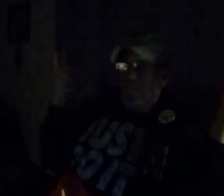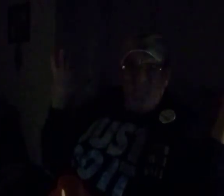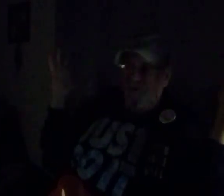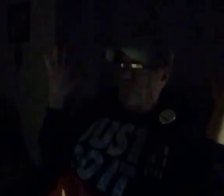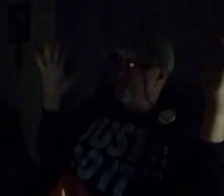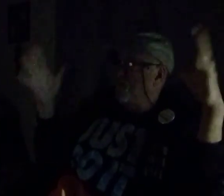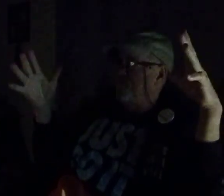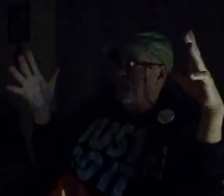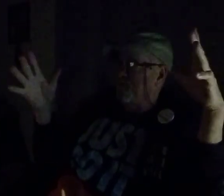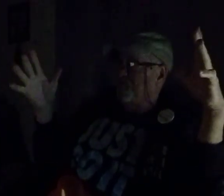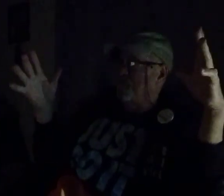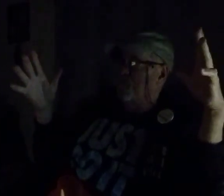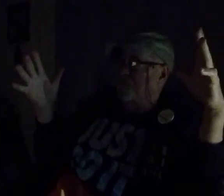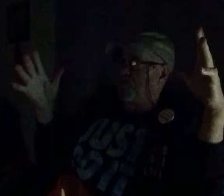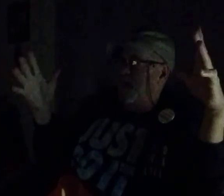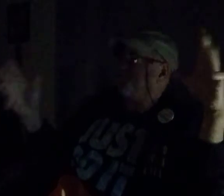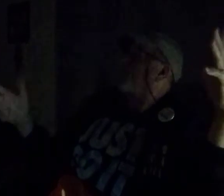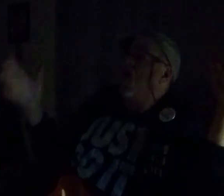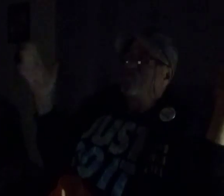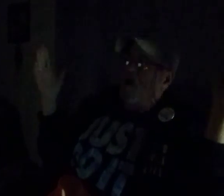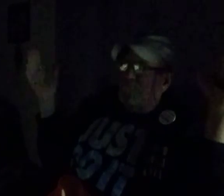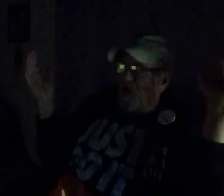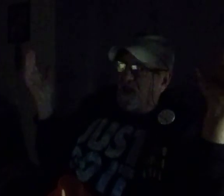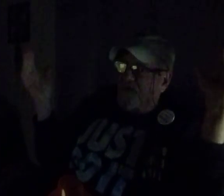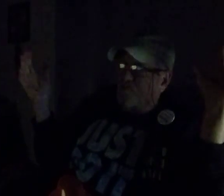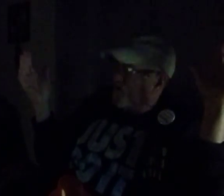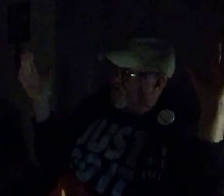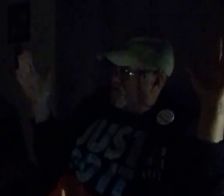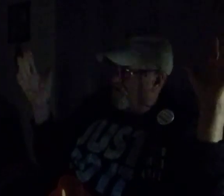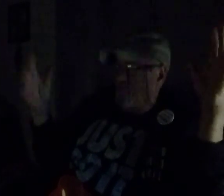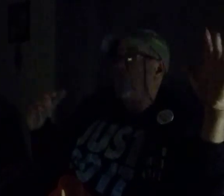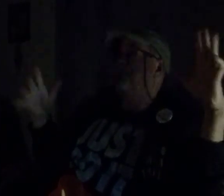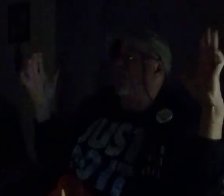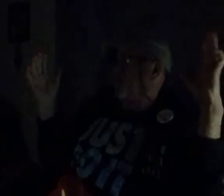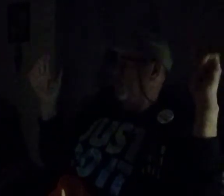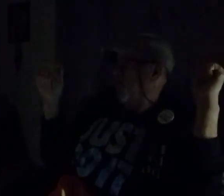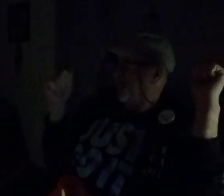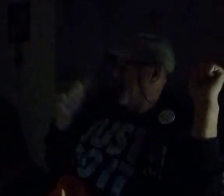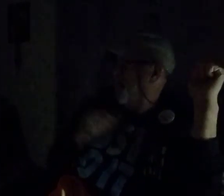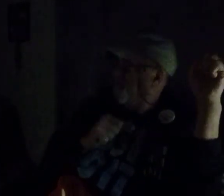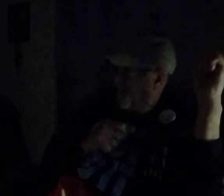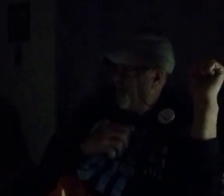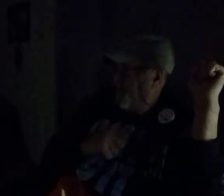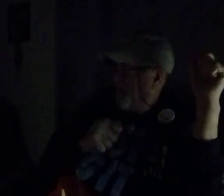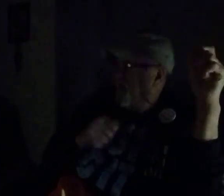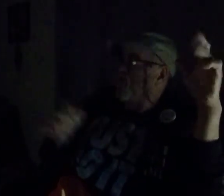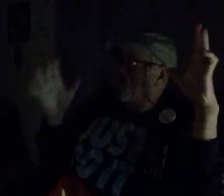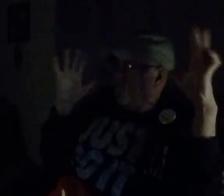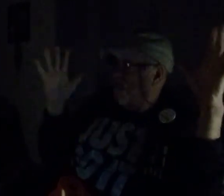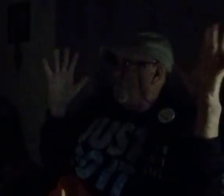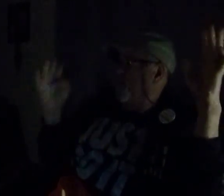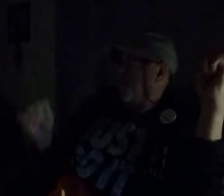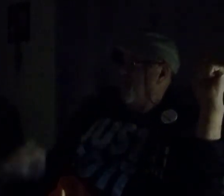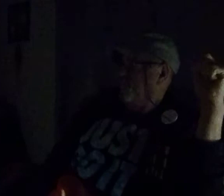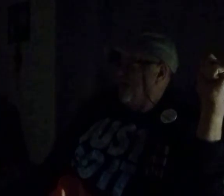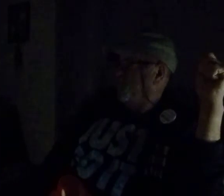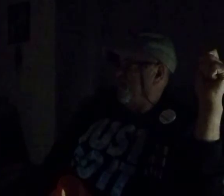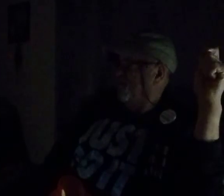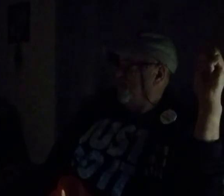maybe there was more people, that was gonna show up, the police would've showed up, oh boy, they would've loved that. It could've turned ugly, very fast. so